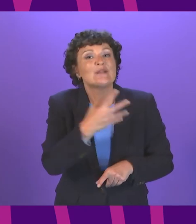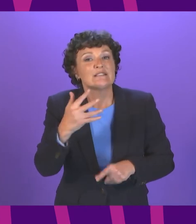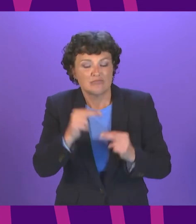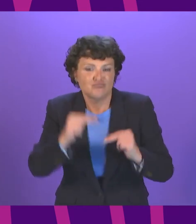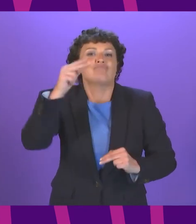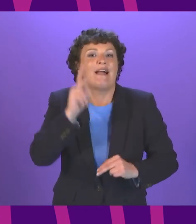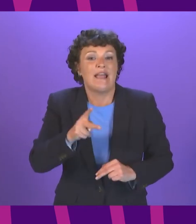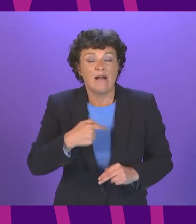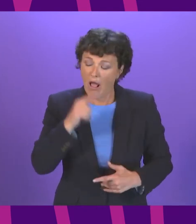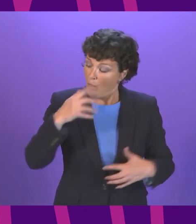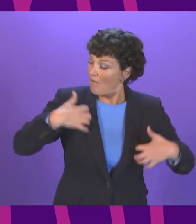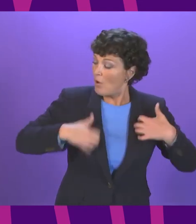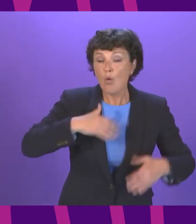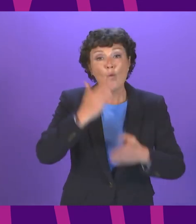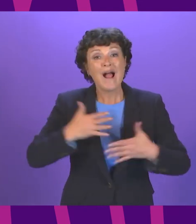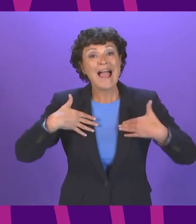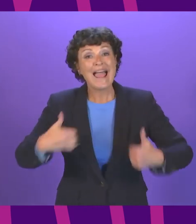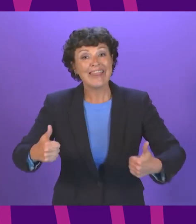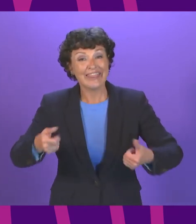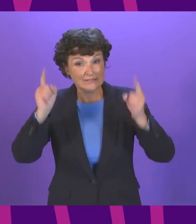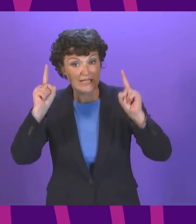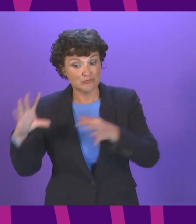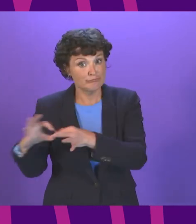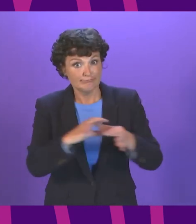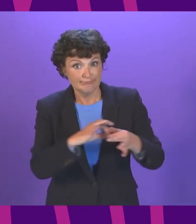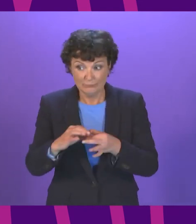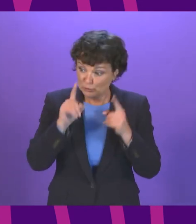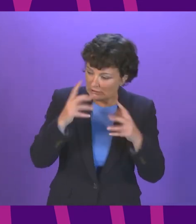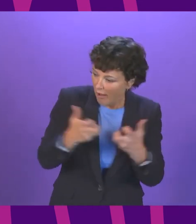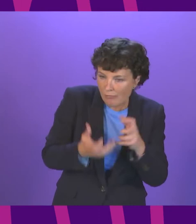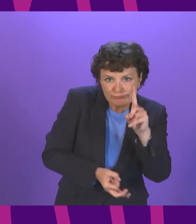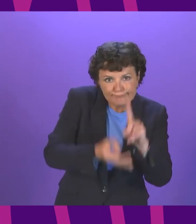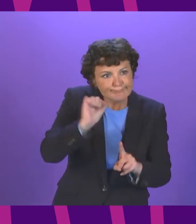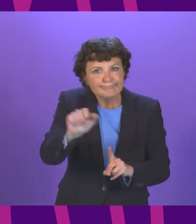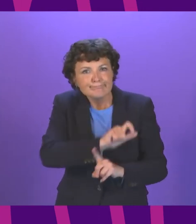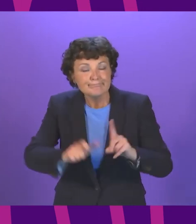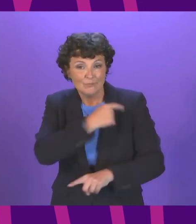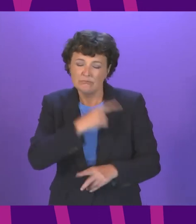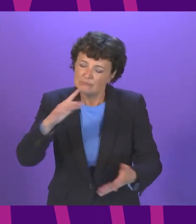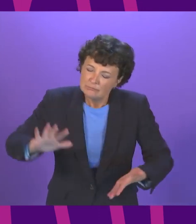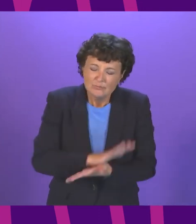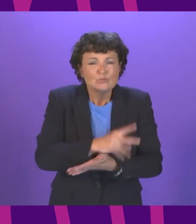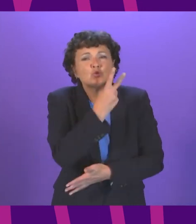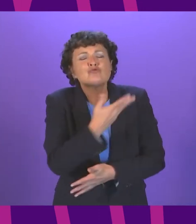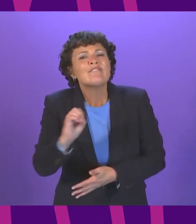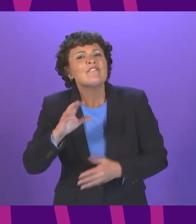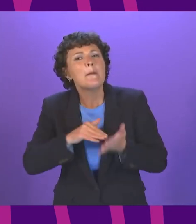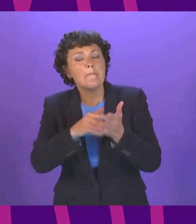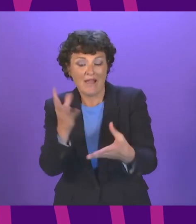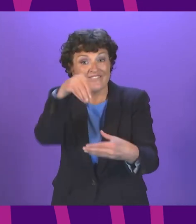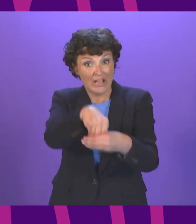health secretary and to seeing the benefits of this at East Lothian Community Hospital I also welcome the additional £250 million investment